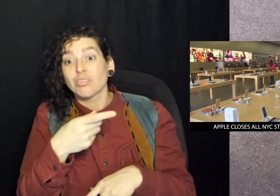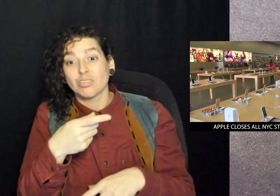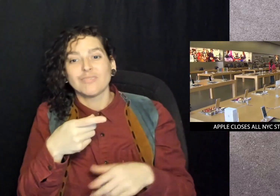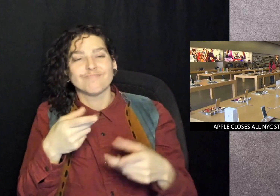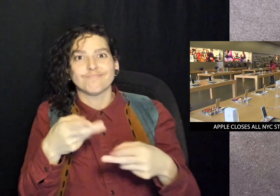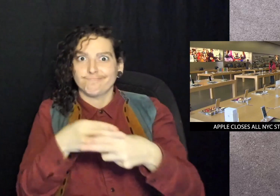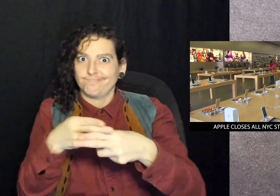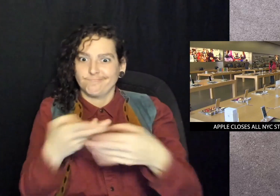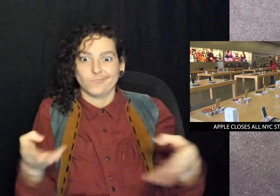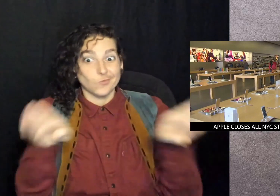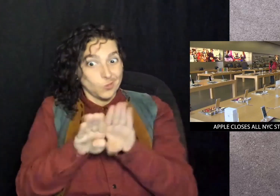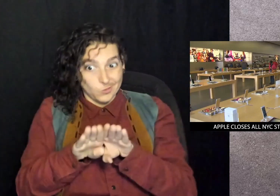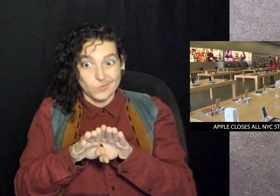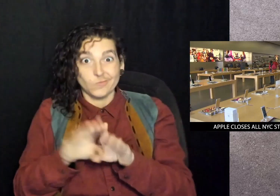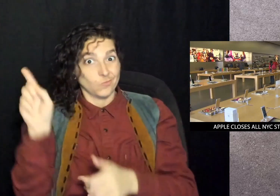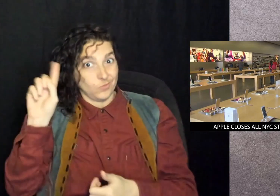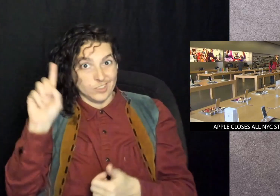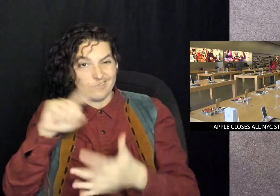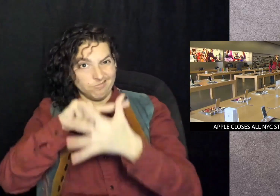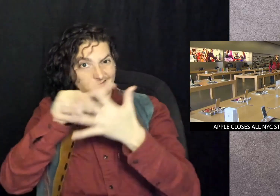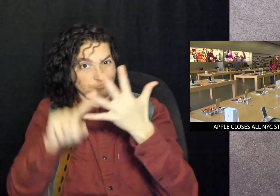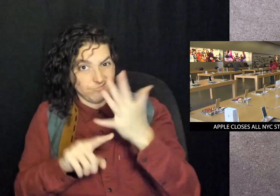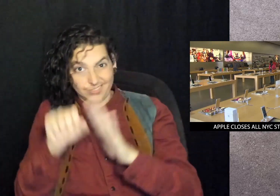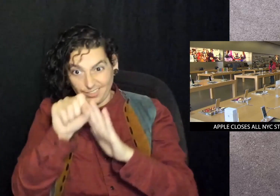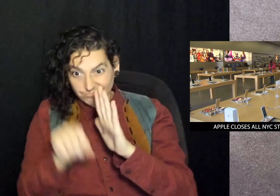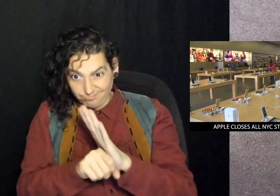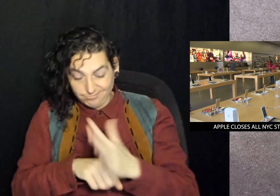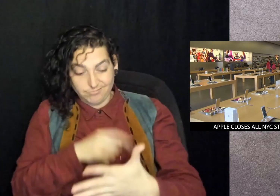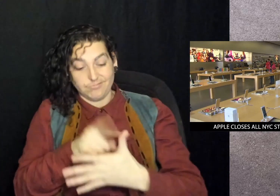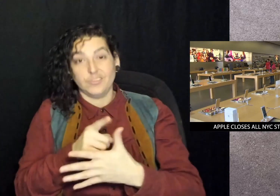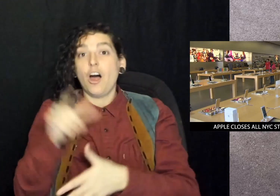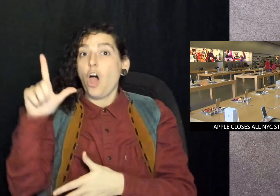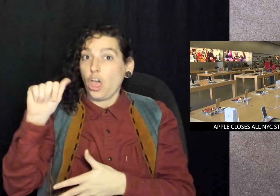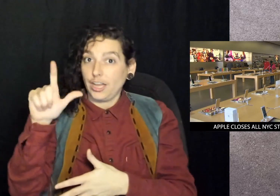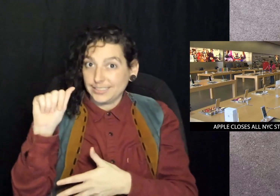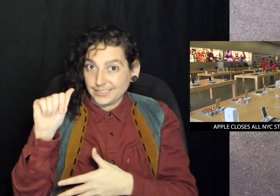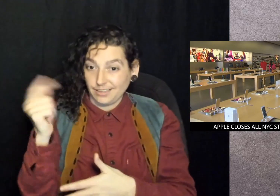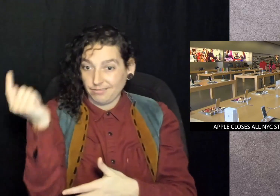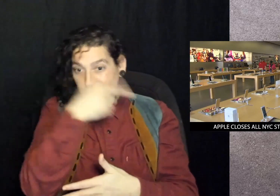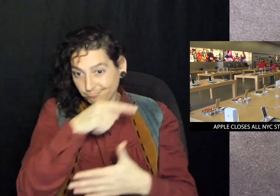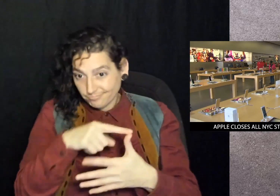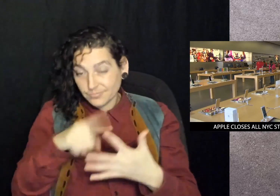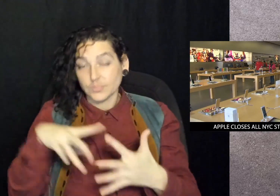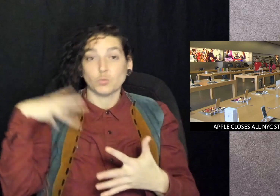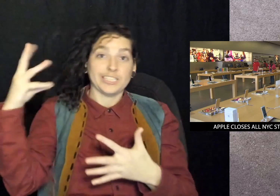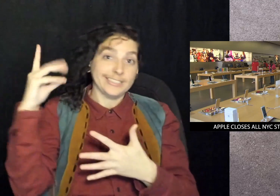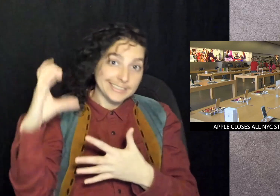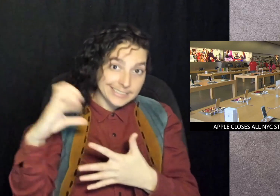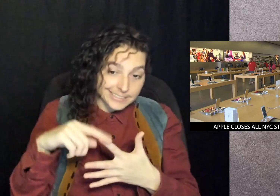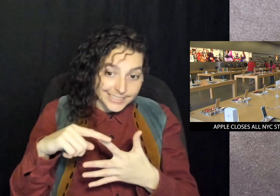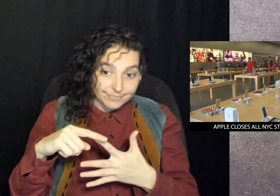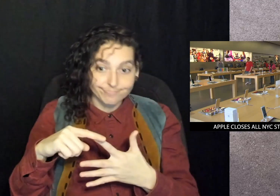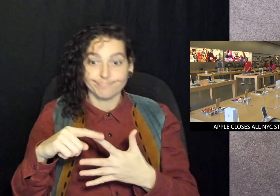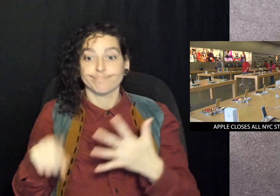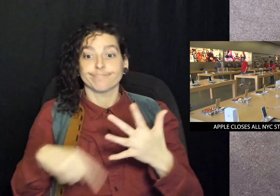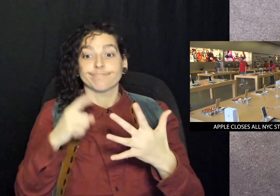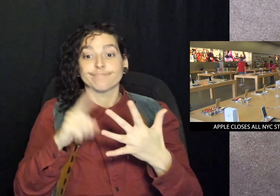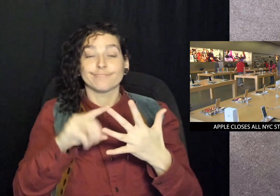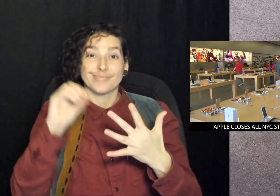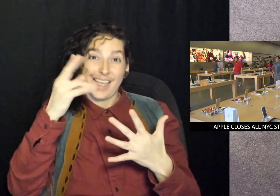Apple has also temporarily closed stores in Los Angeles, Washington, D.C., Ohio,